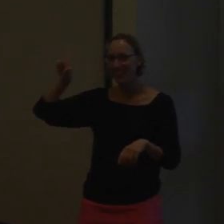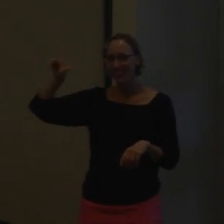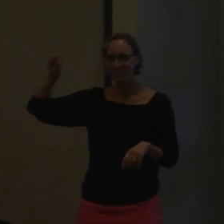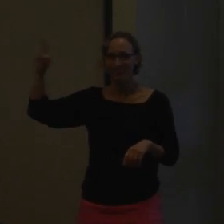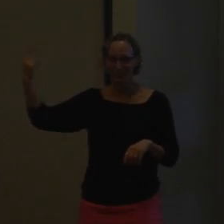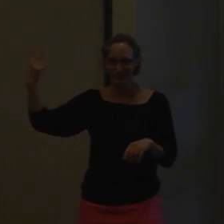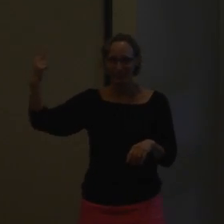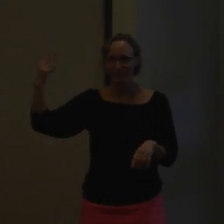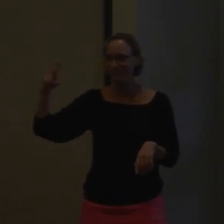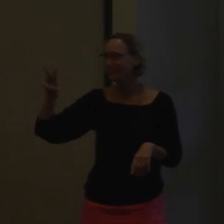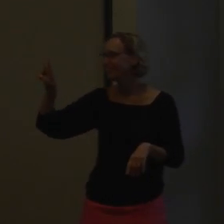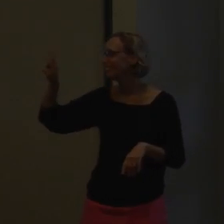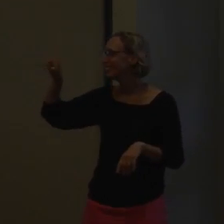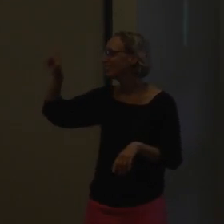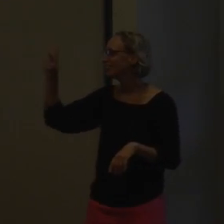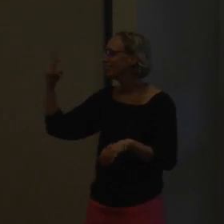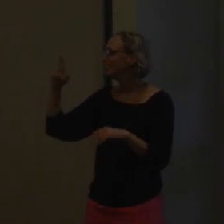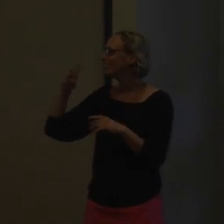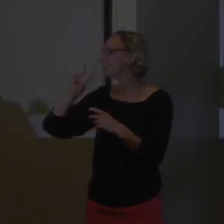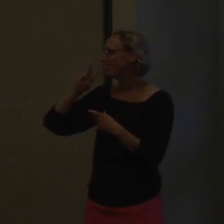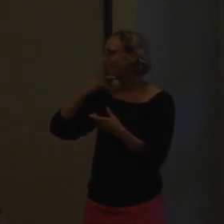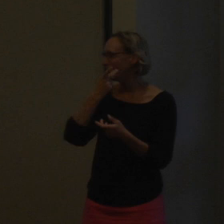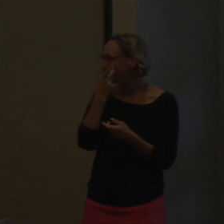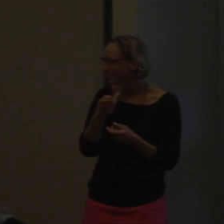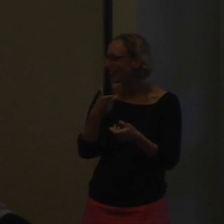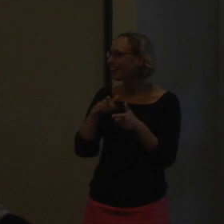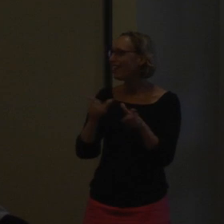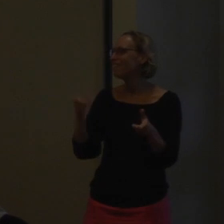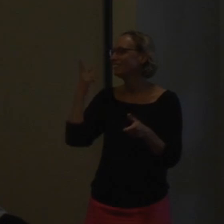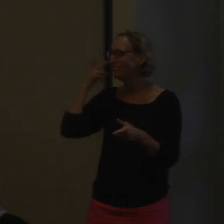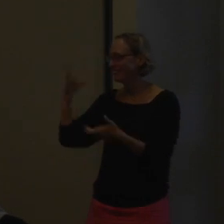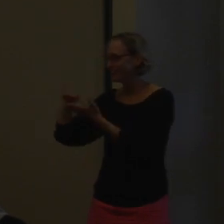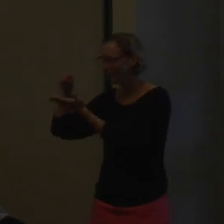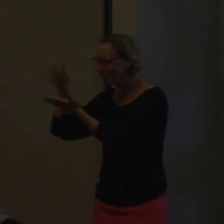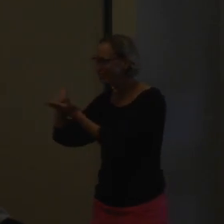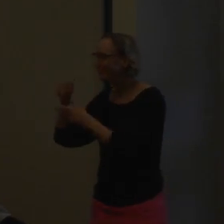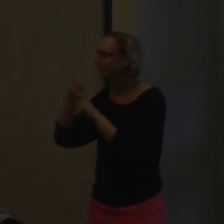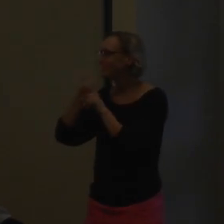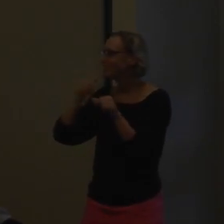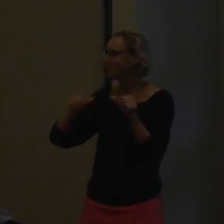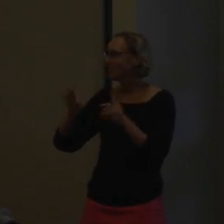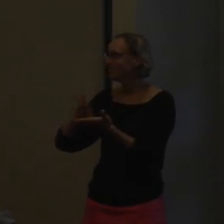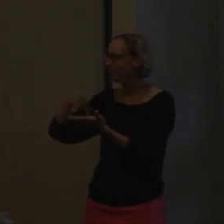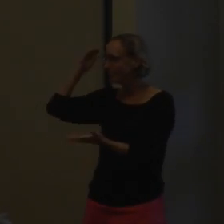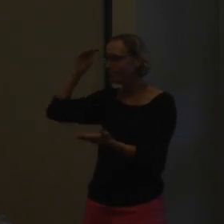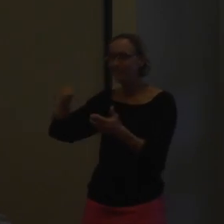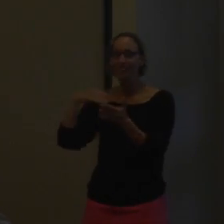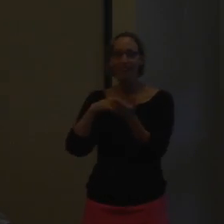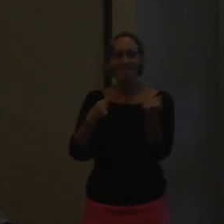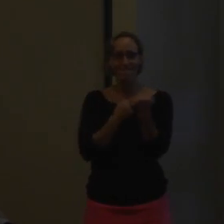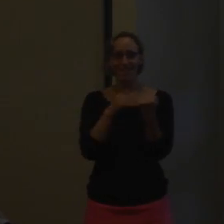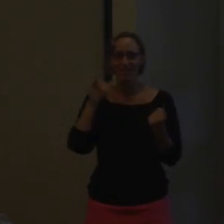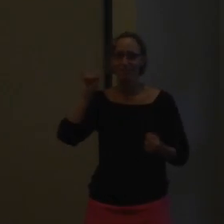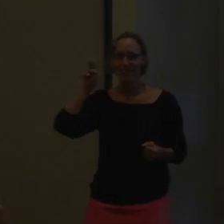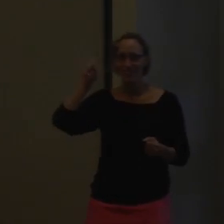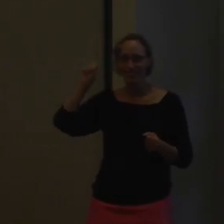So visual language and visual learning which is the Science of Learning